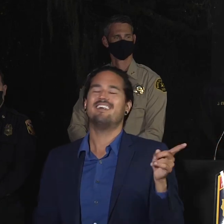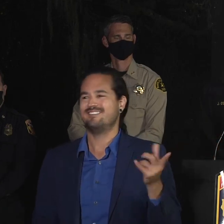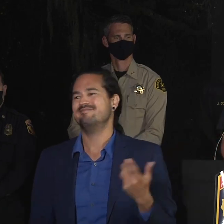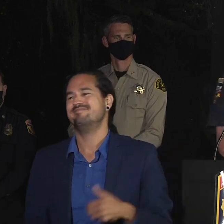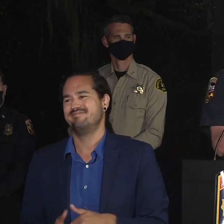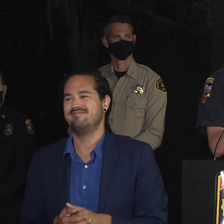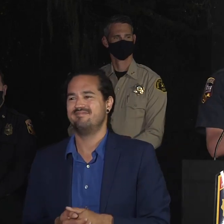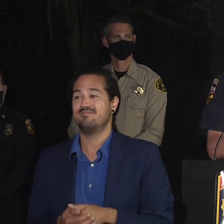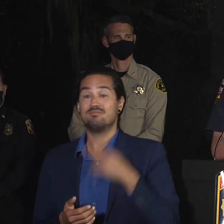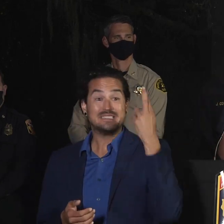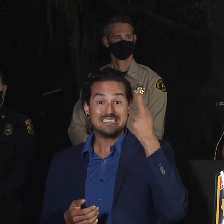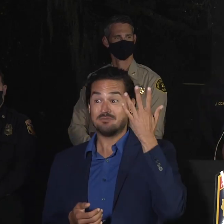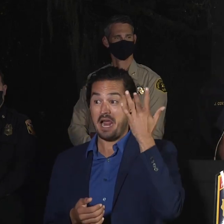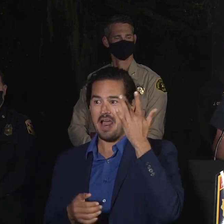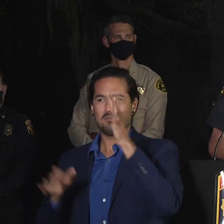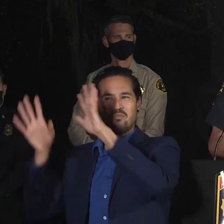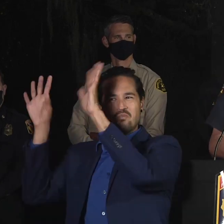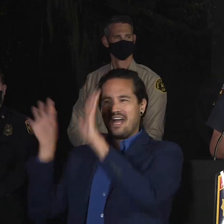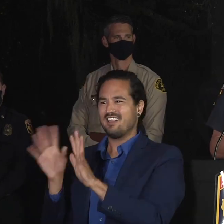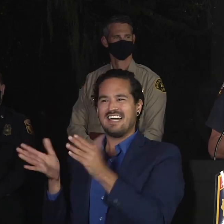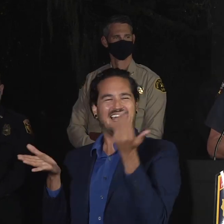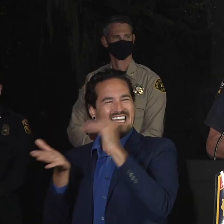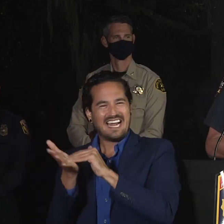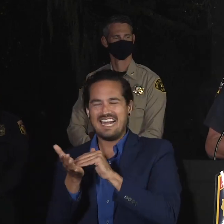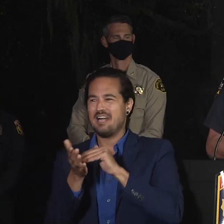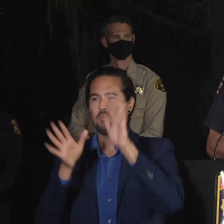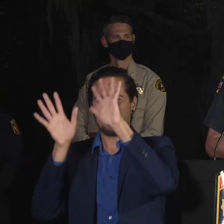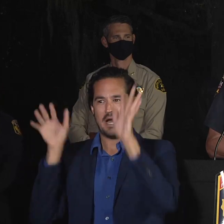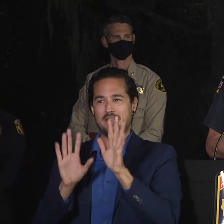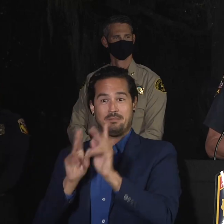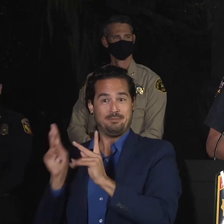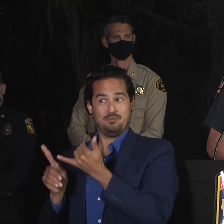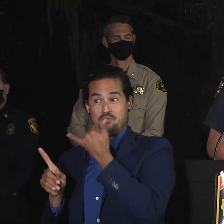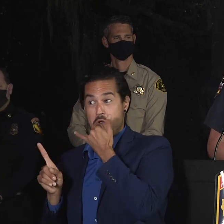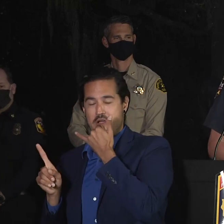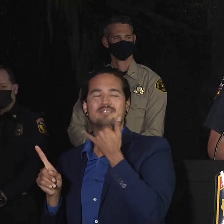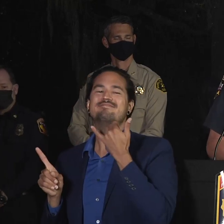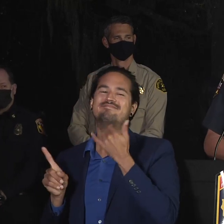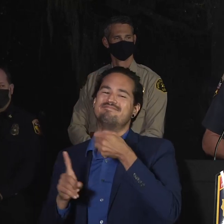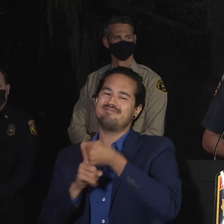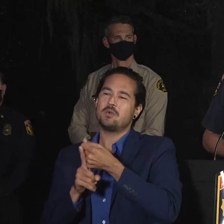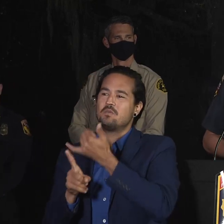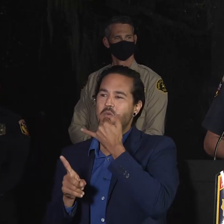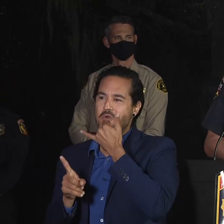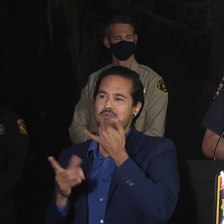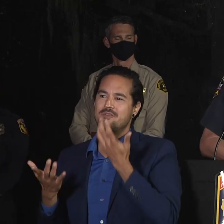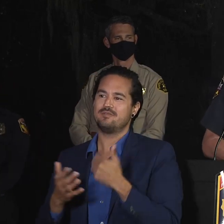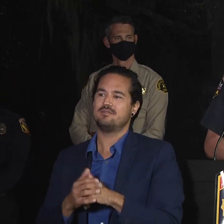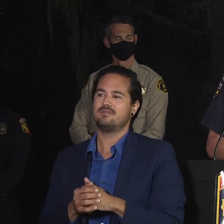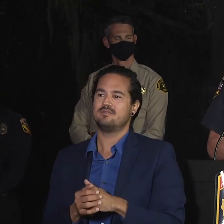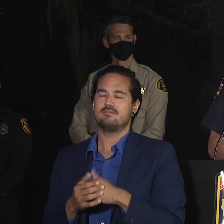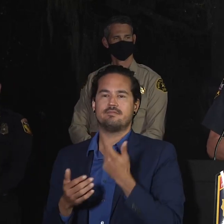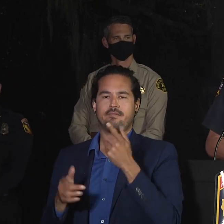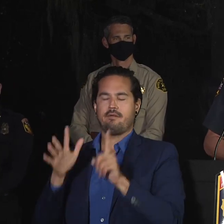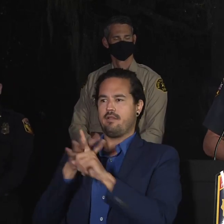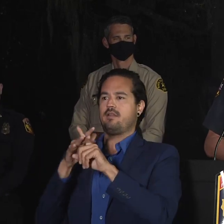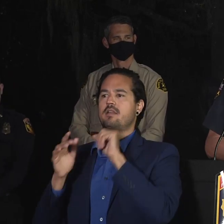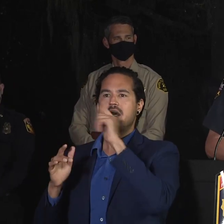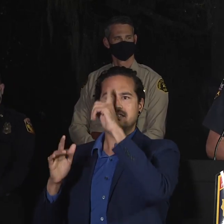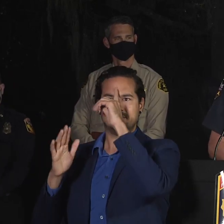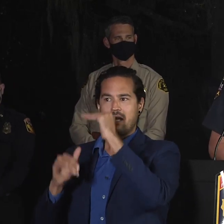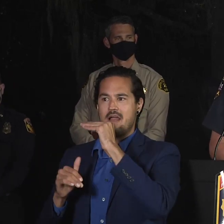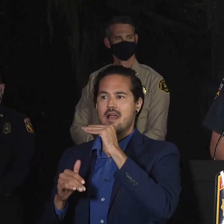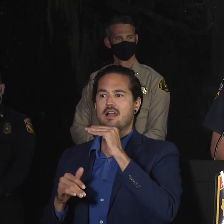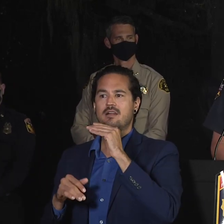So what were you saying about the weather, guys? So really, yeah, and it was a bit unexpected. Again, just shows the mother nature